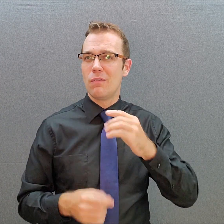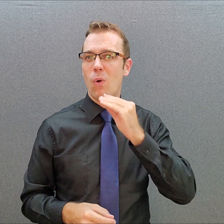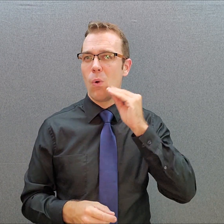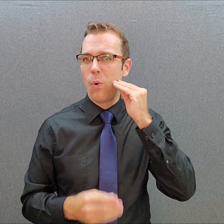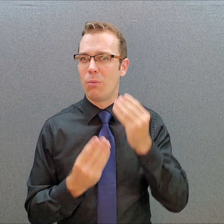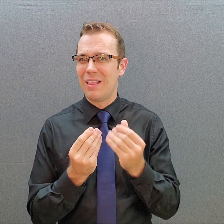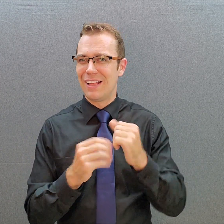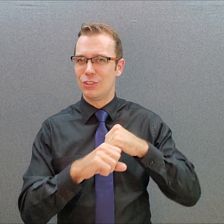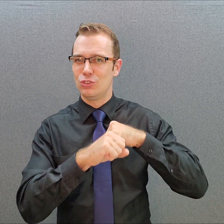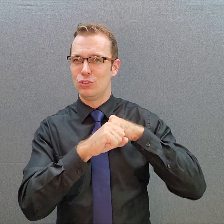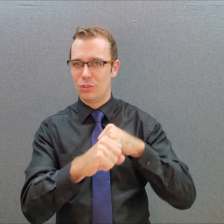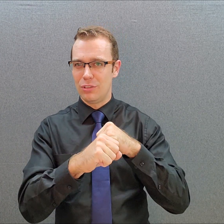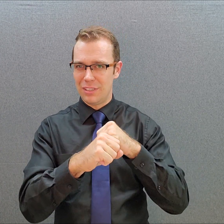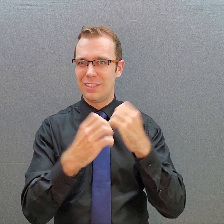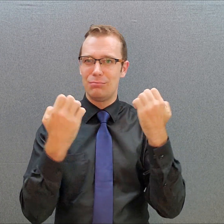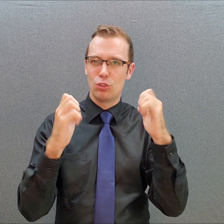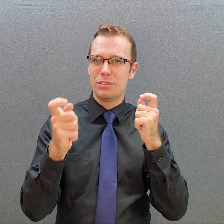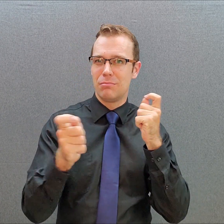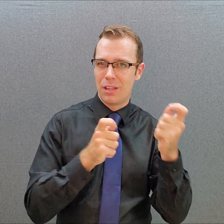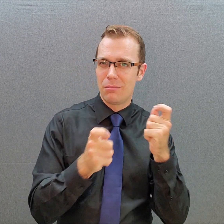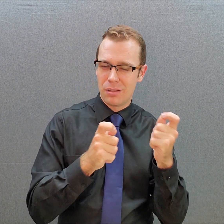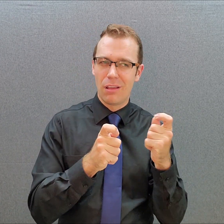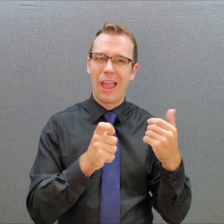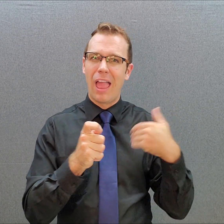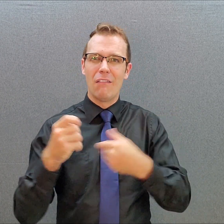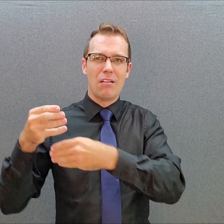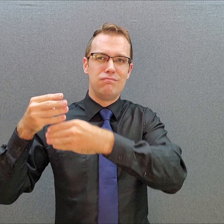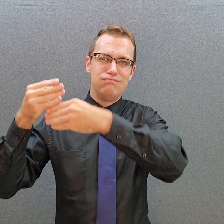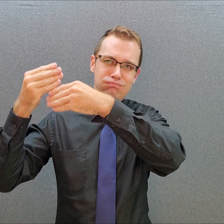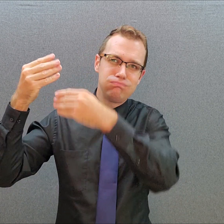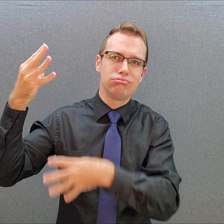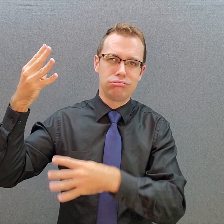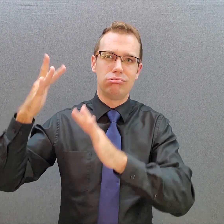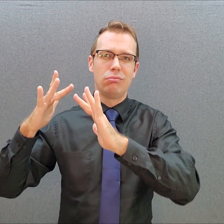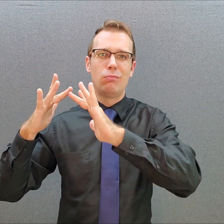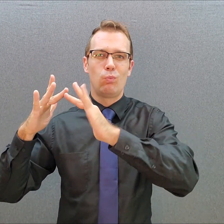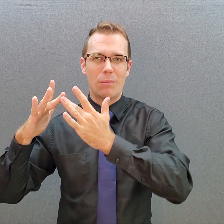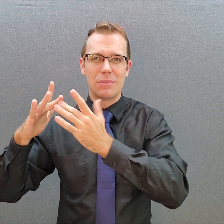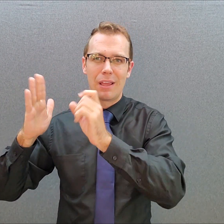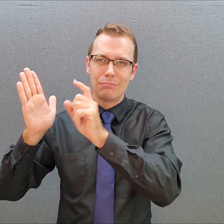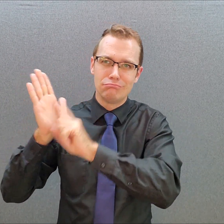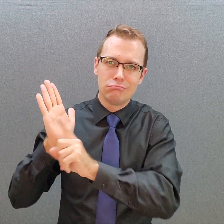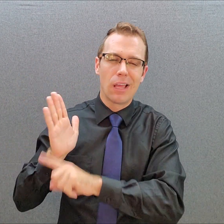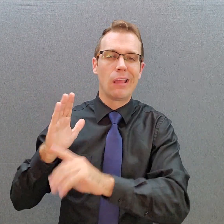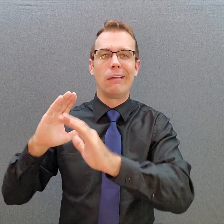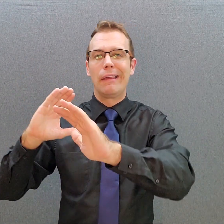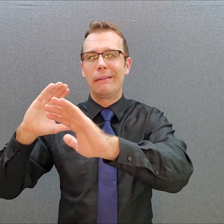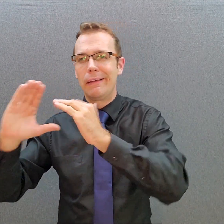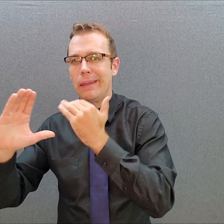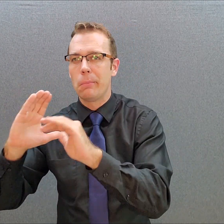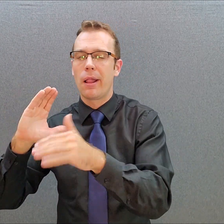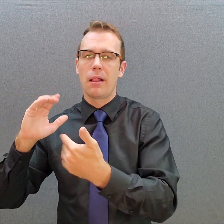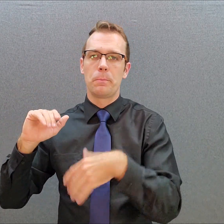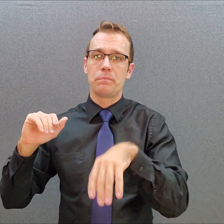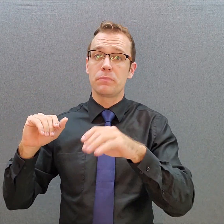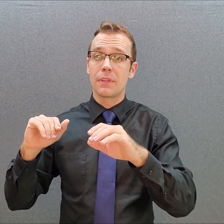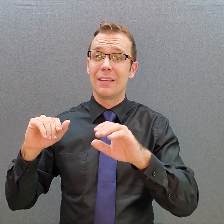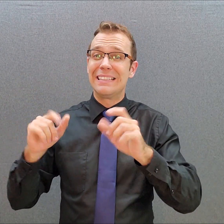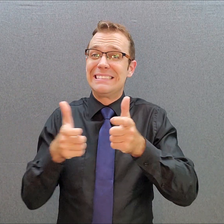and Emergency Management, for a list of local emergency management websites, emails, and SMS